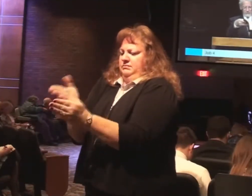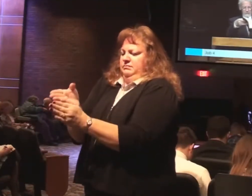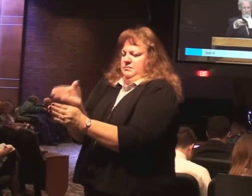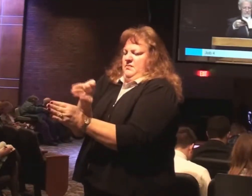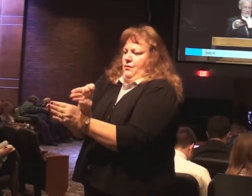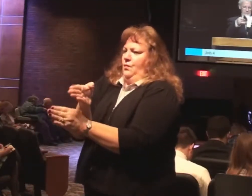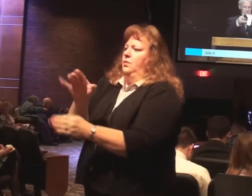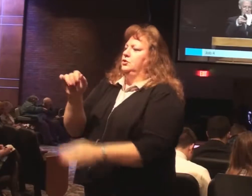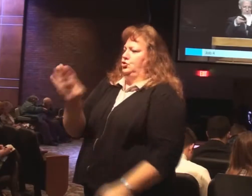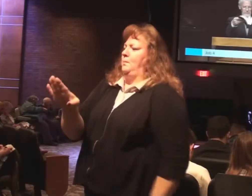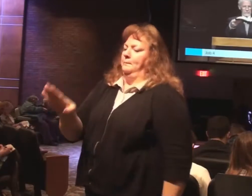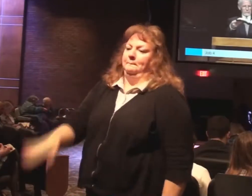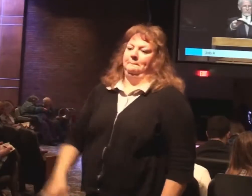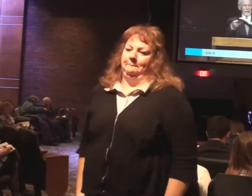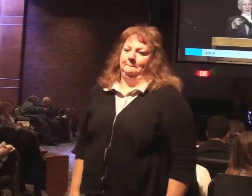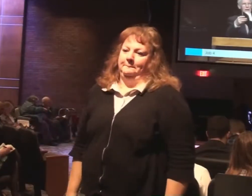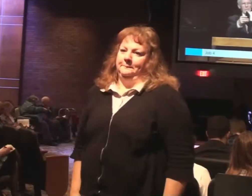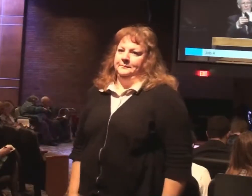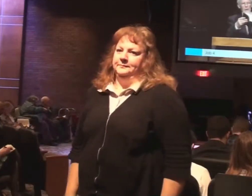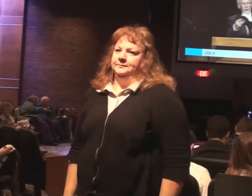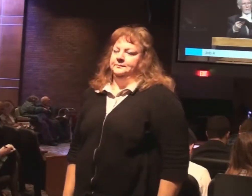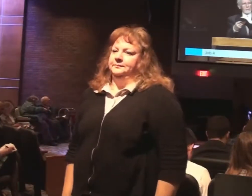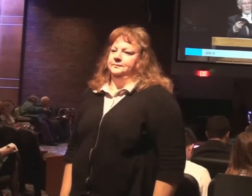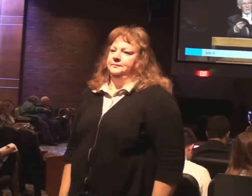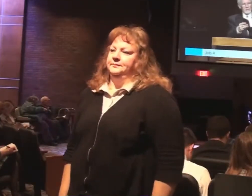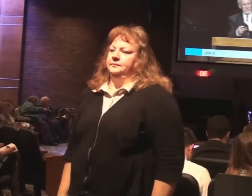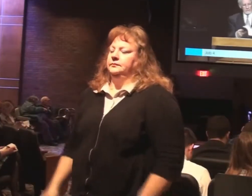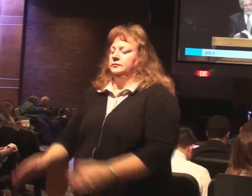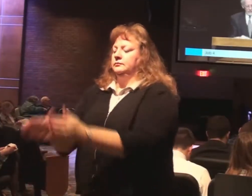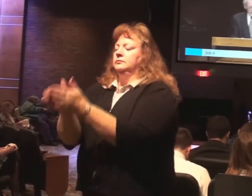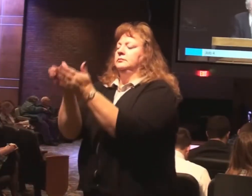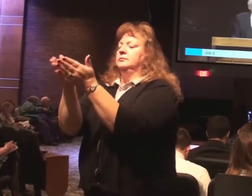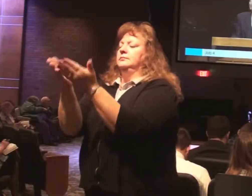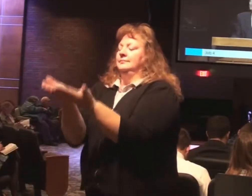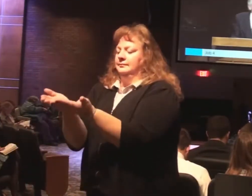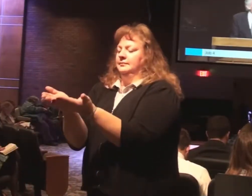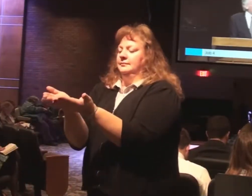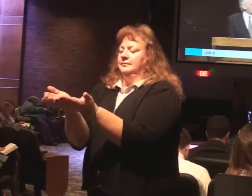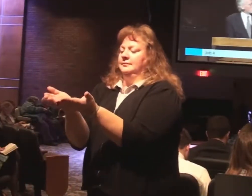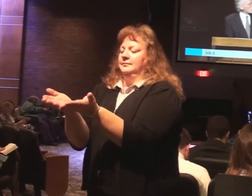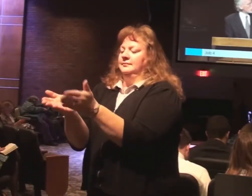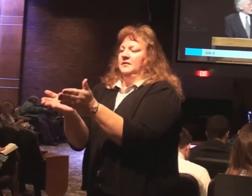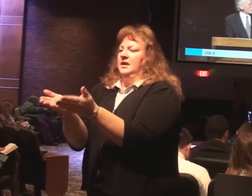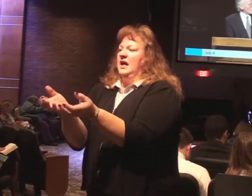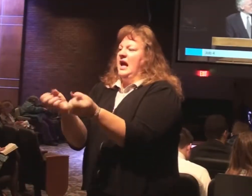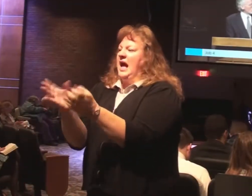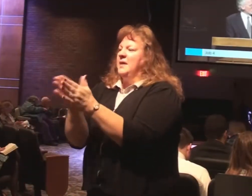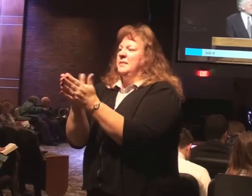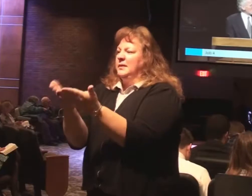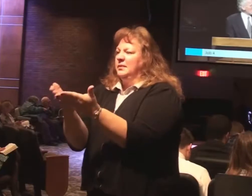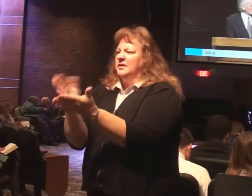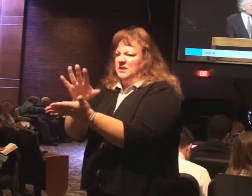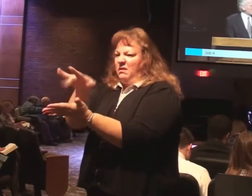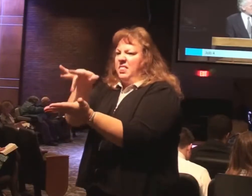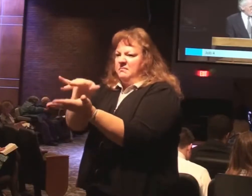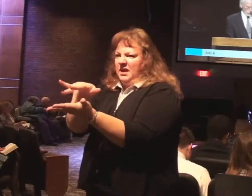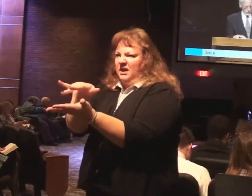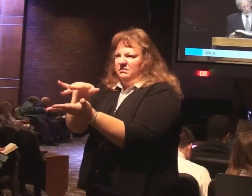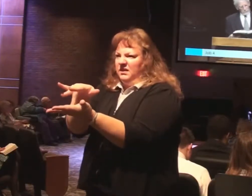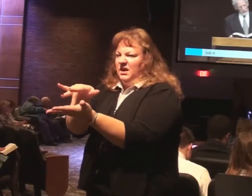going to say, oh, just have it fall open. And you know how many books we tell you are in the middle? Oh, Job's in